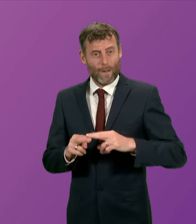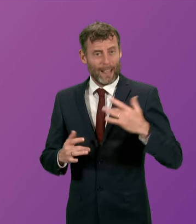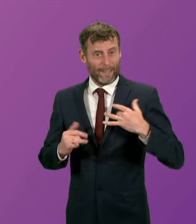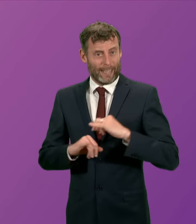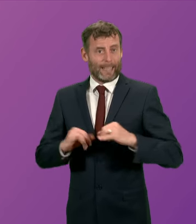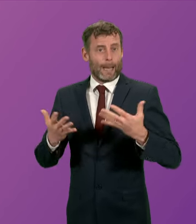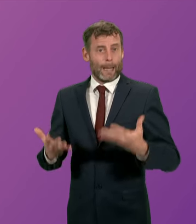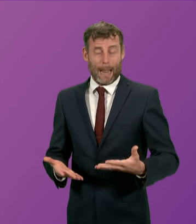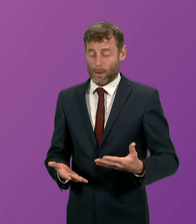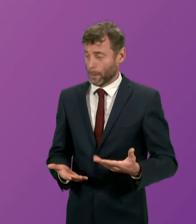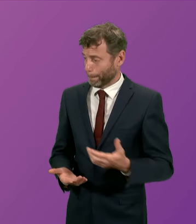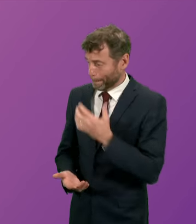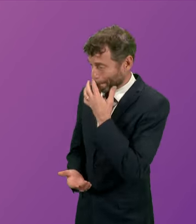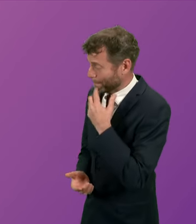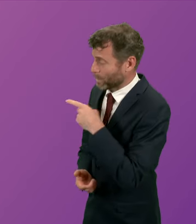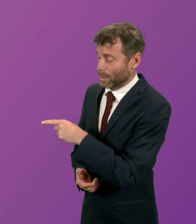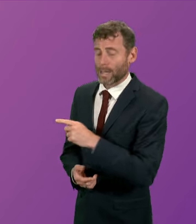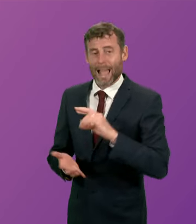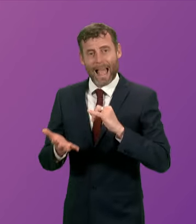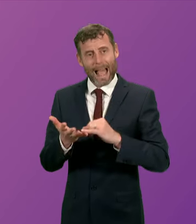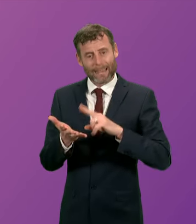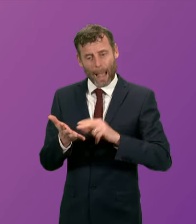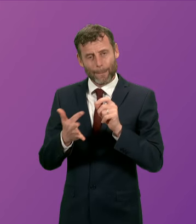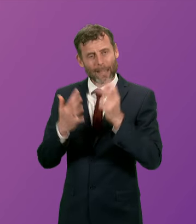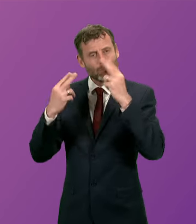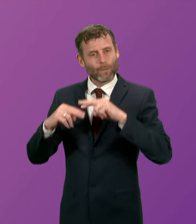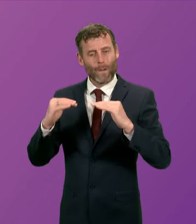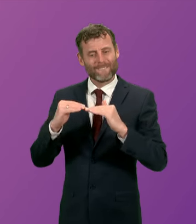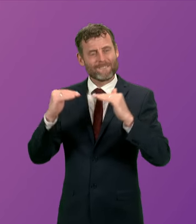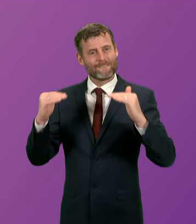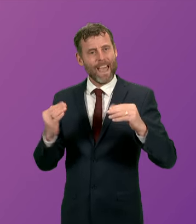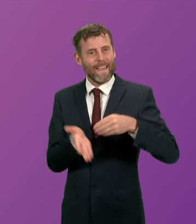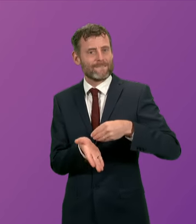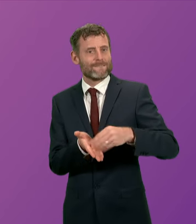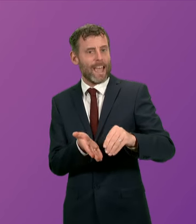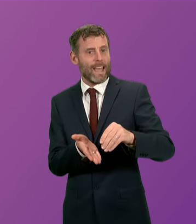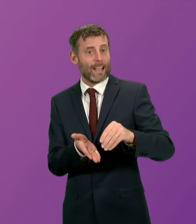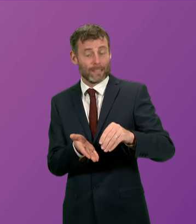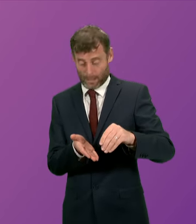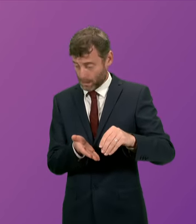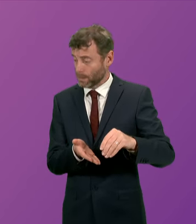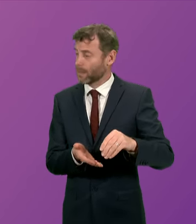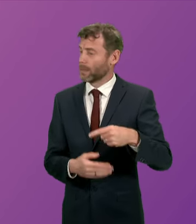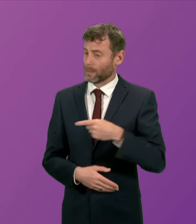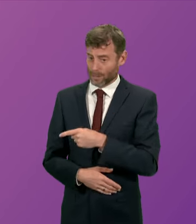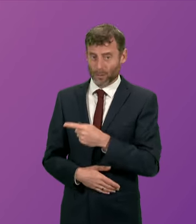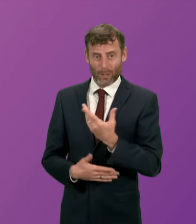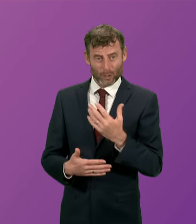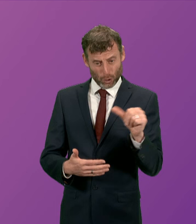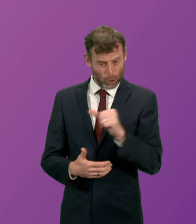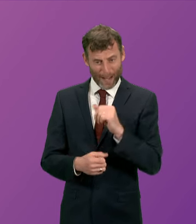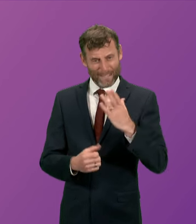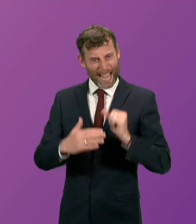the Scottish government's fares review and its ambitions to have capped fares and integrated ticketing First Minister